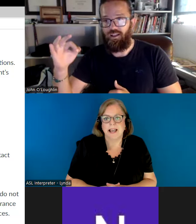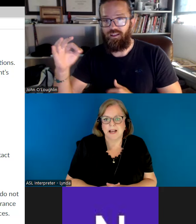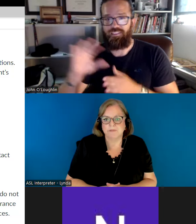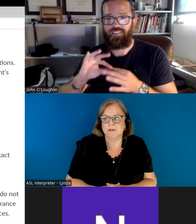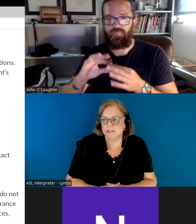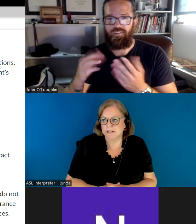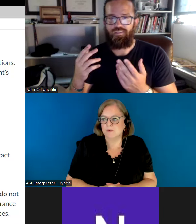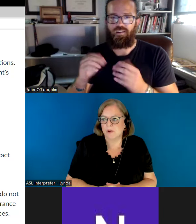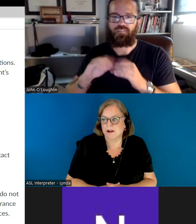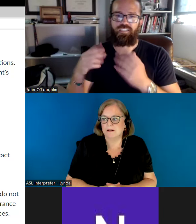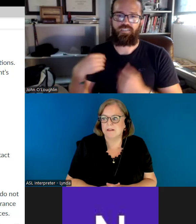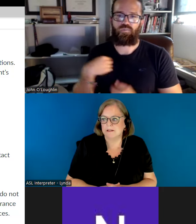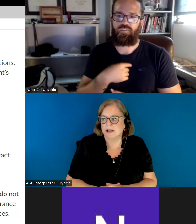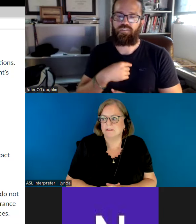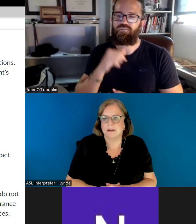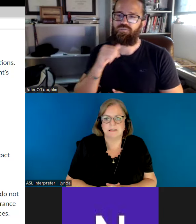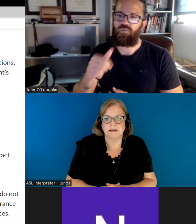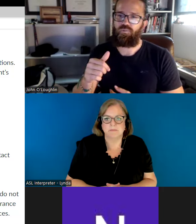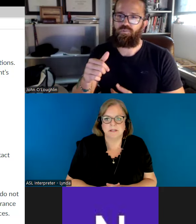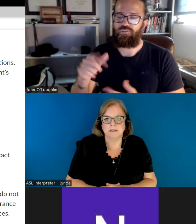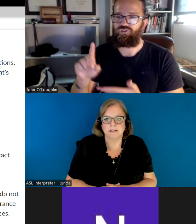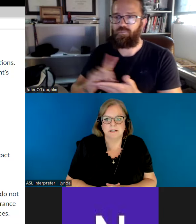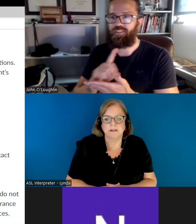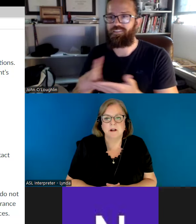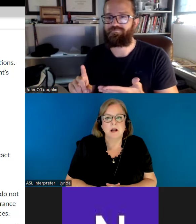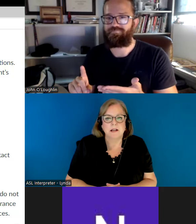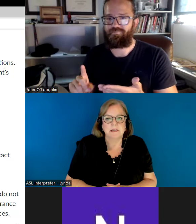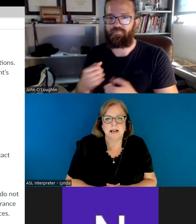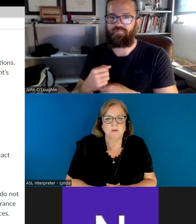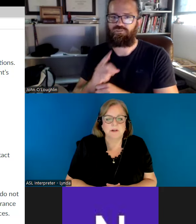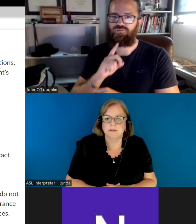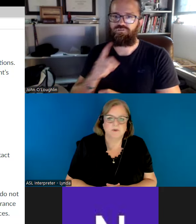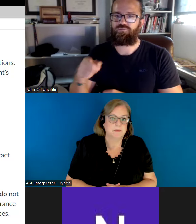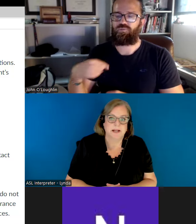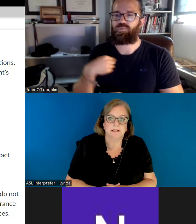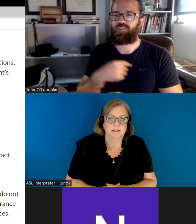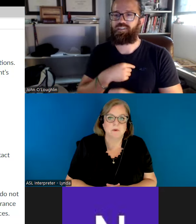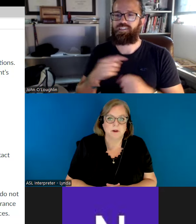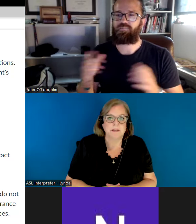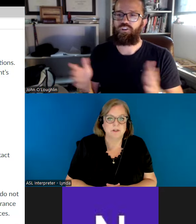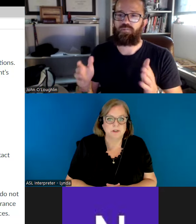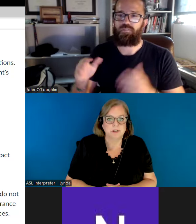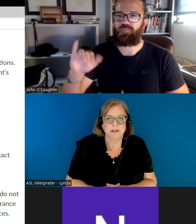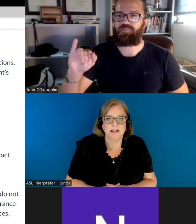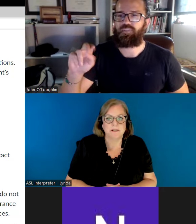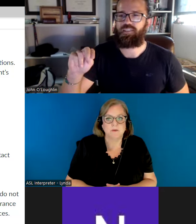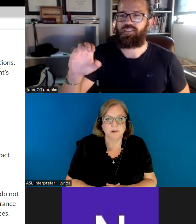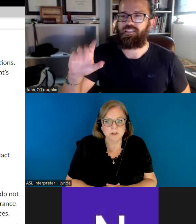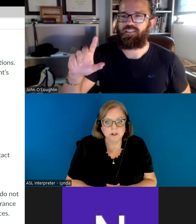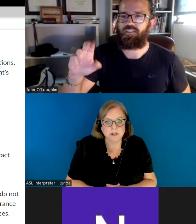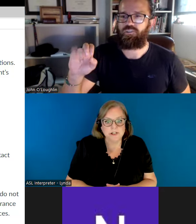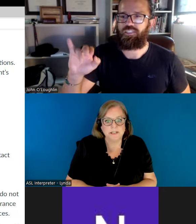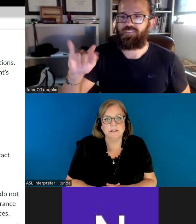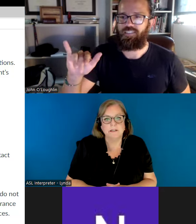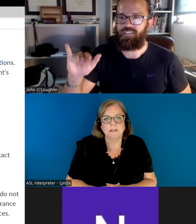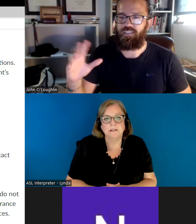And diversity as well in the Title IX statements here is that we don't discriminate. We want to make sure that we're